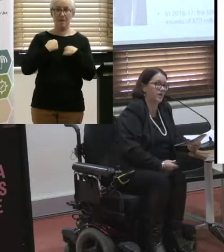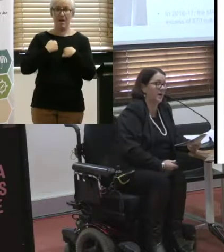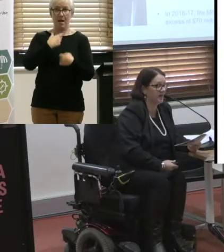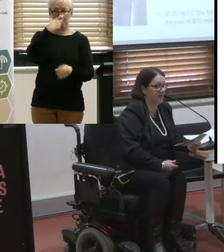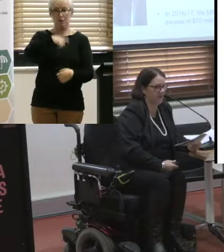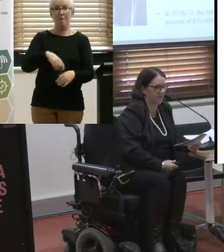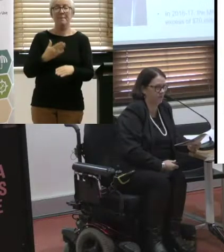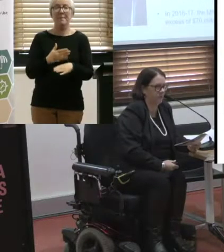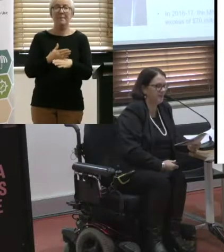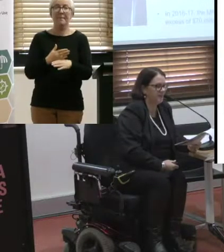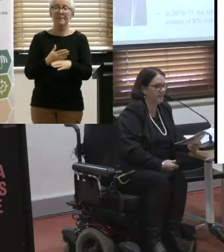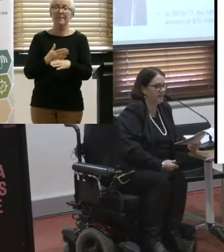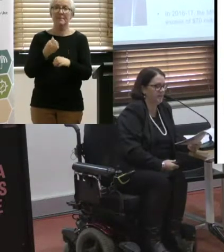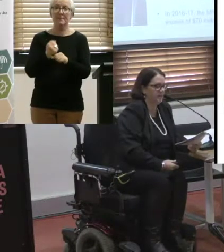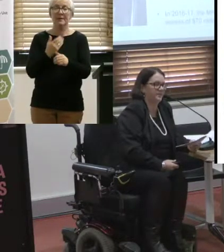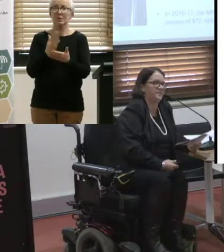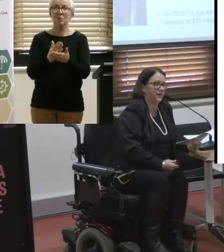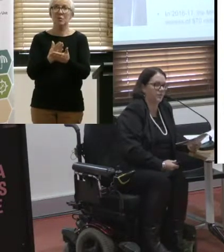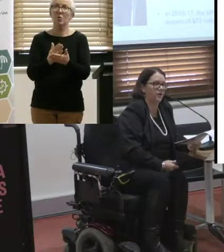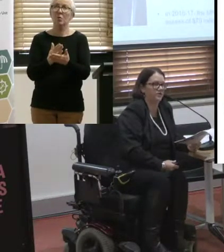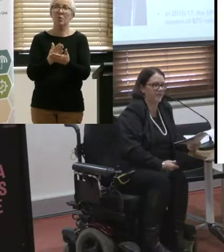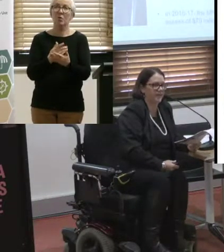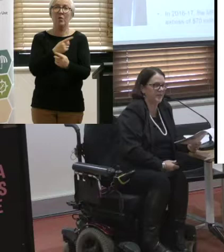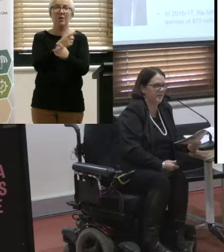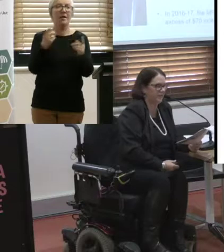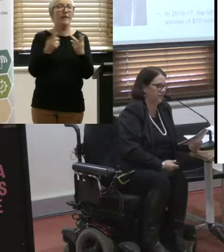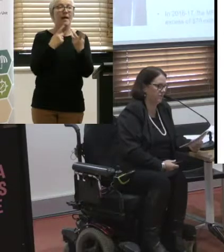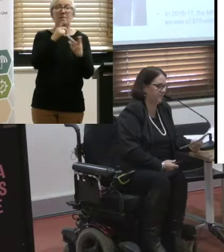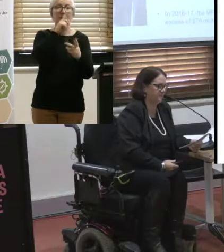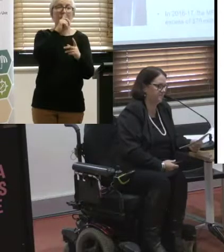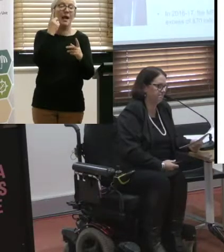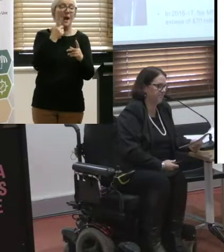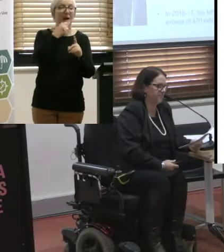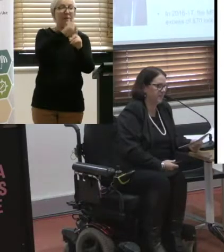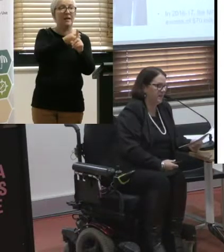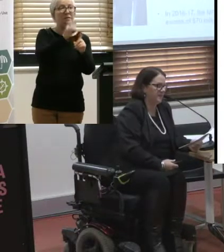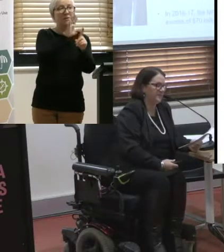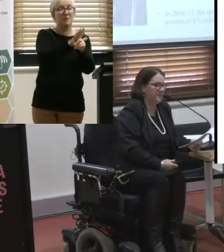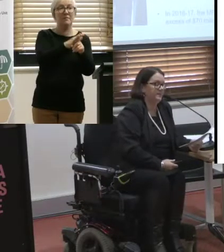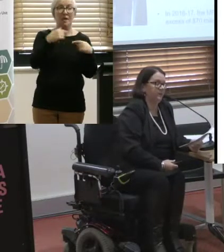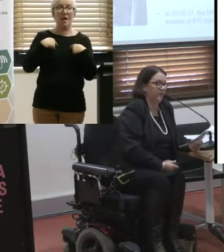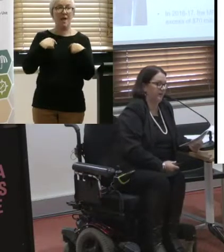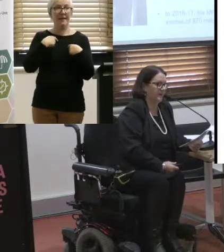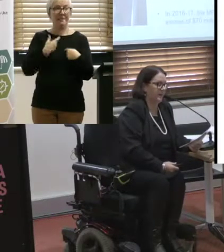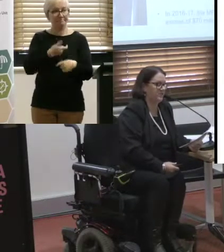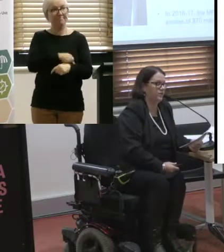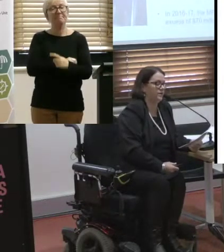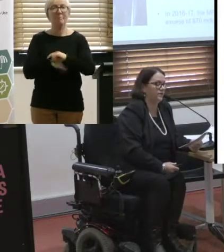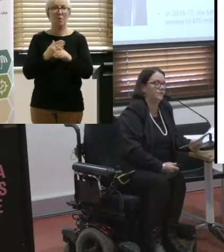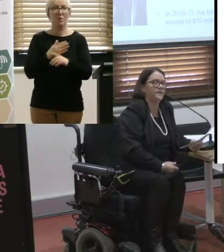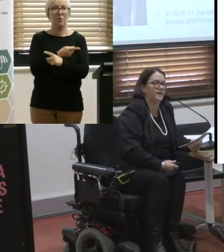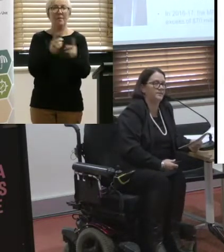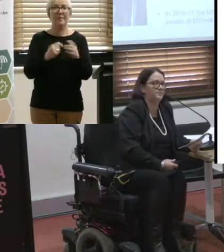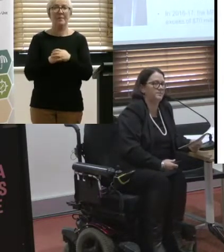those who can't advocate for it, that I'm at the table hopefully getting that message across. The MPTP program has